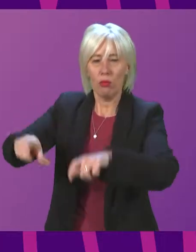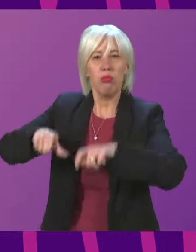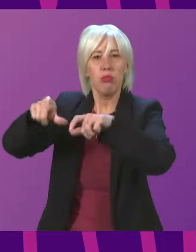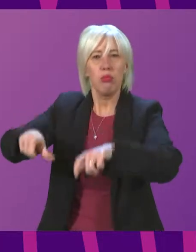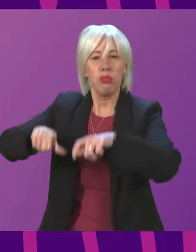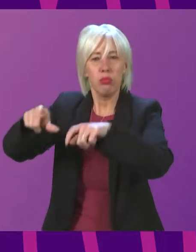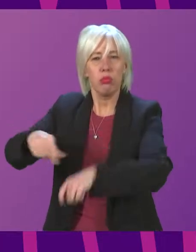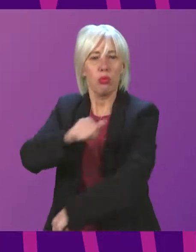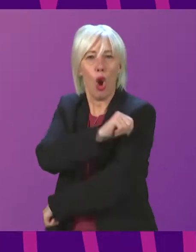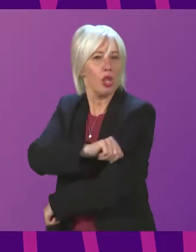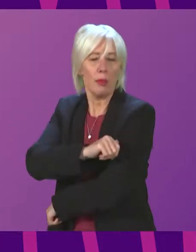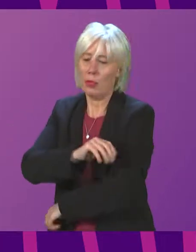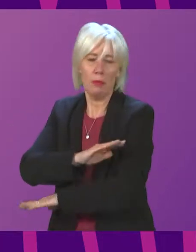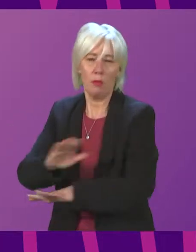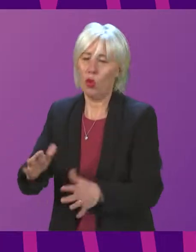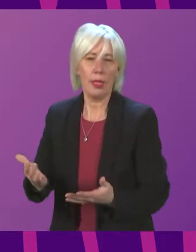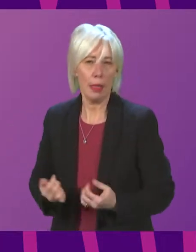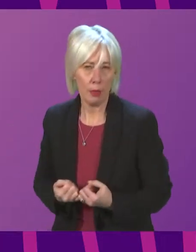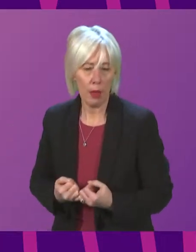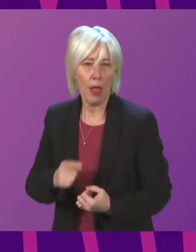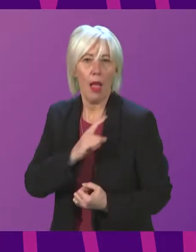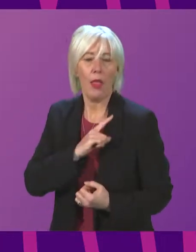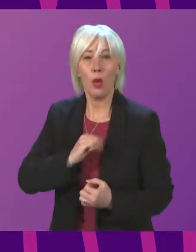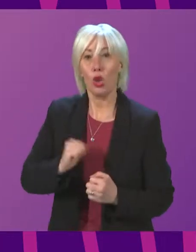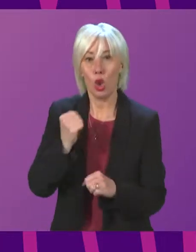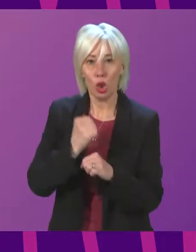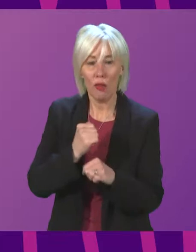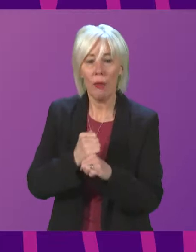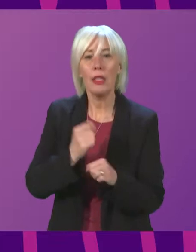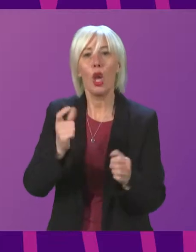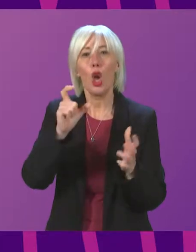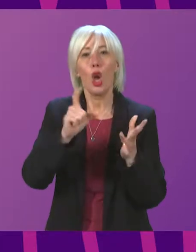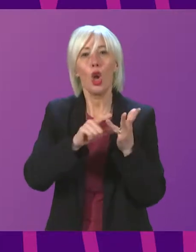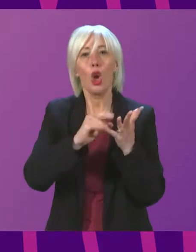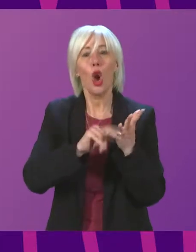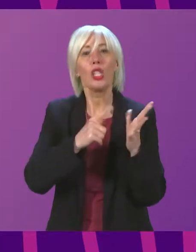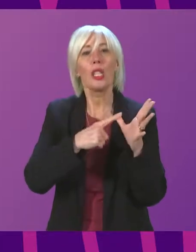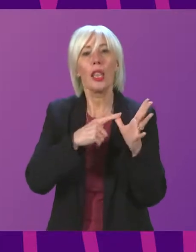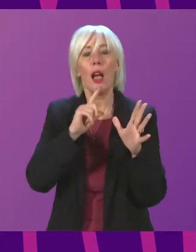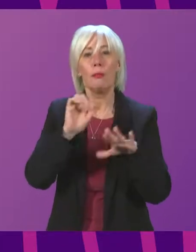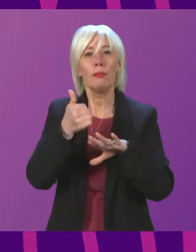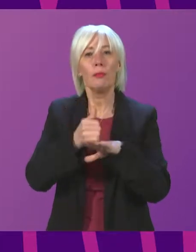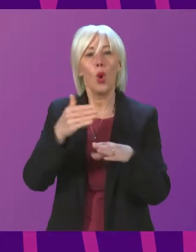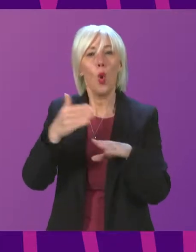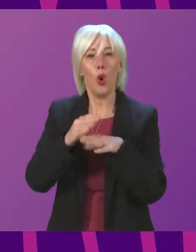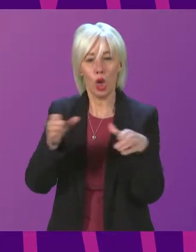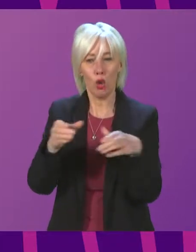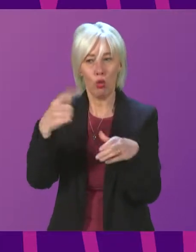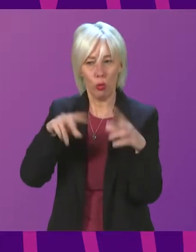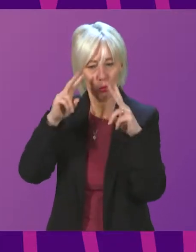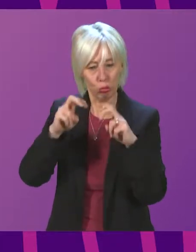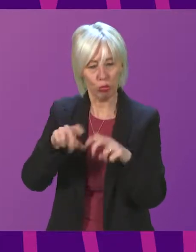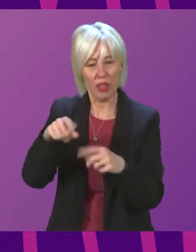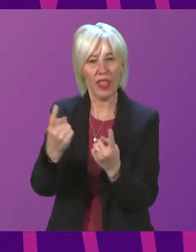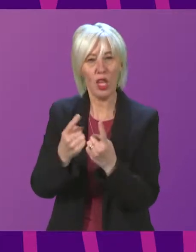time in hospital. That is why the Scottish Government and COSLA commissioned a working group to look at this issue in March